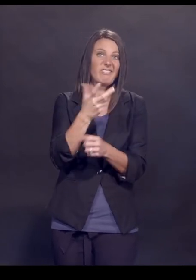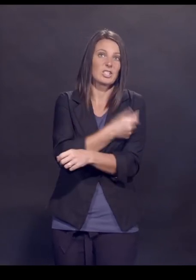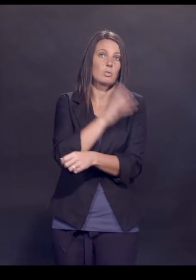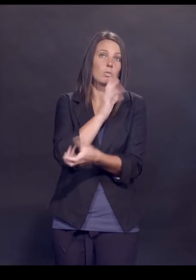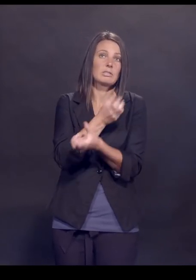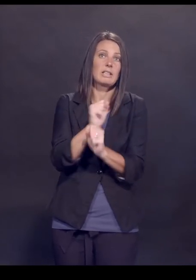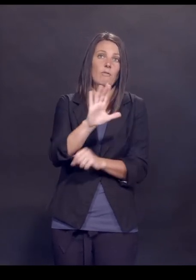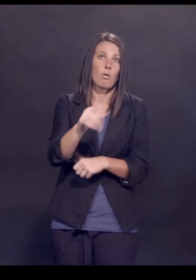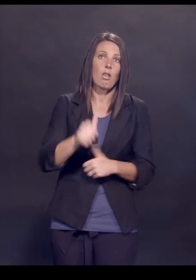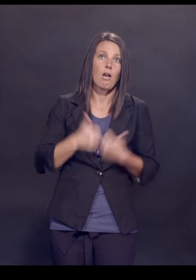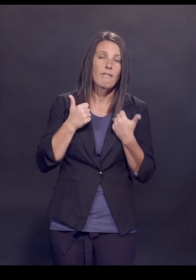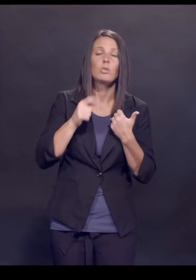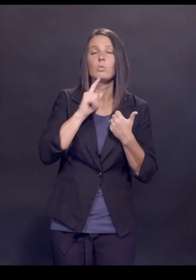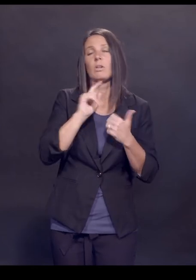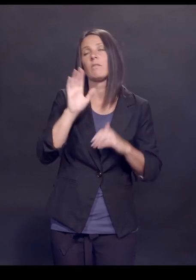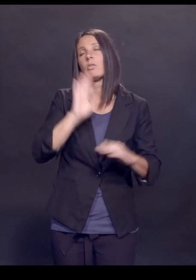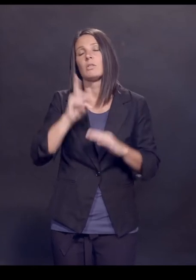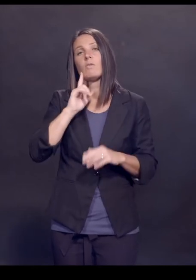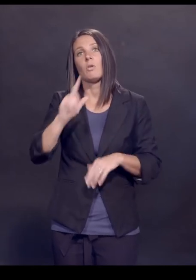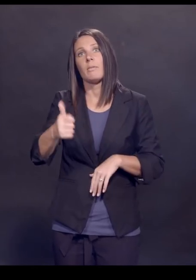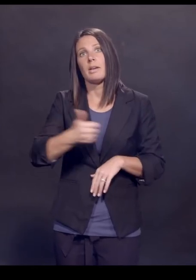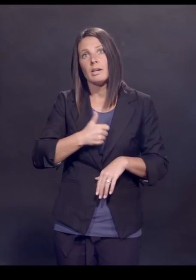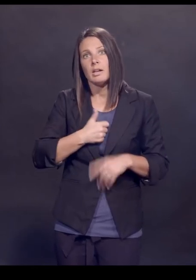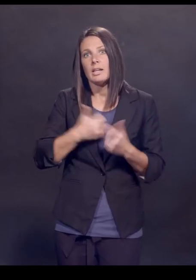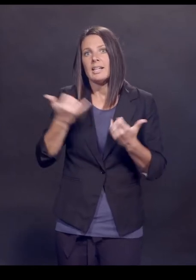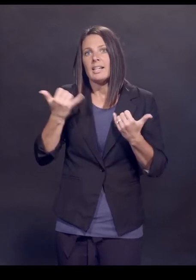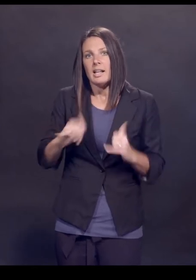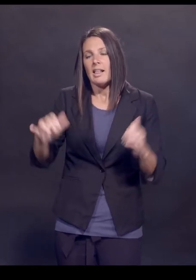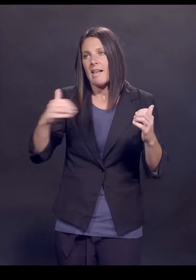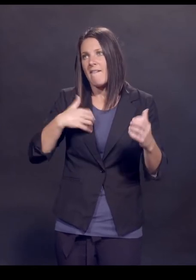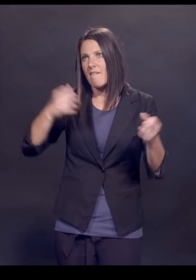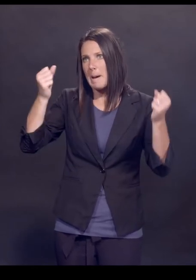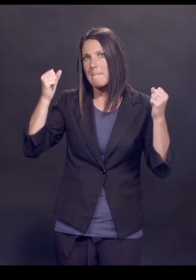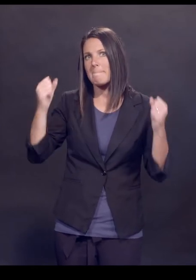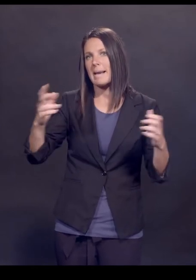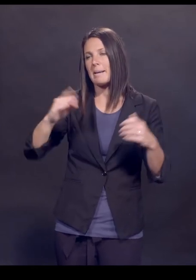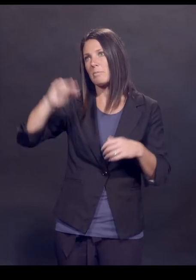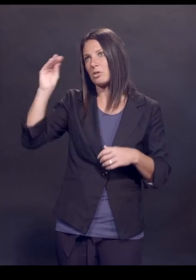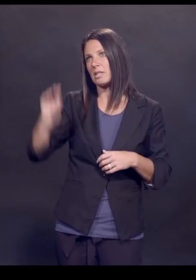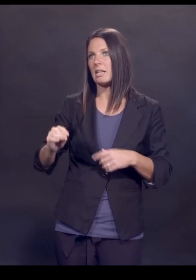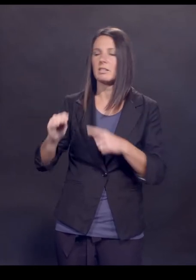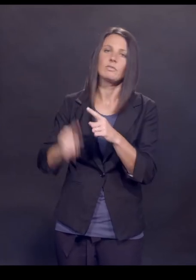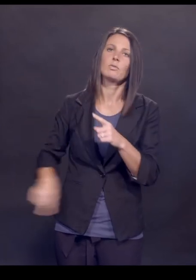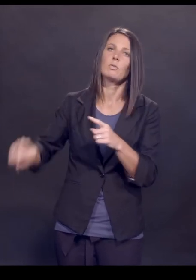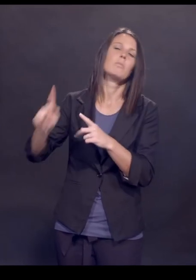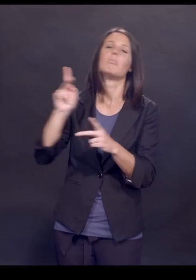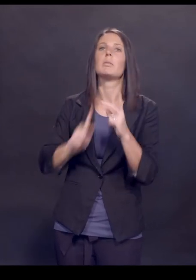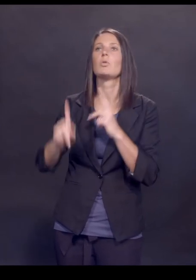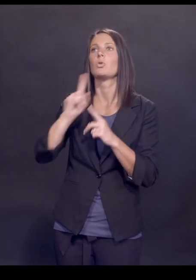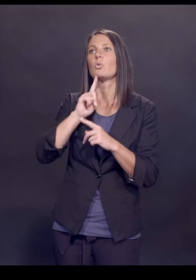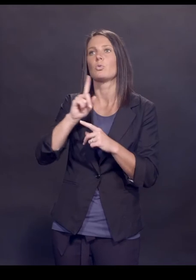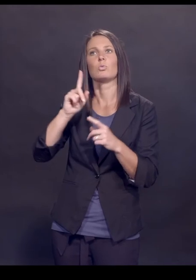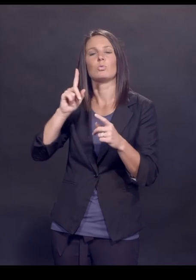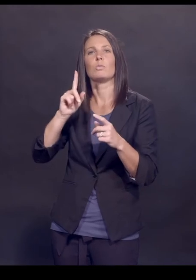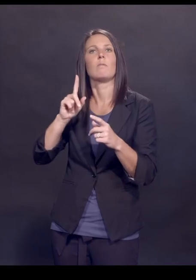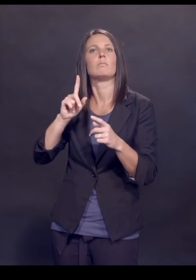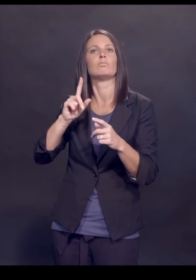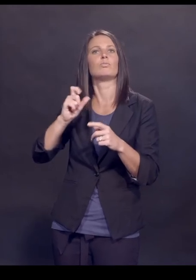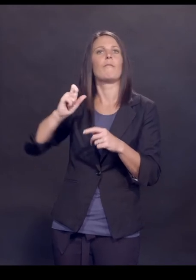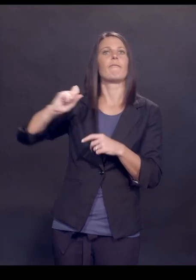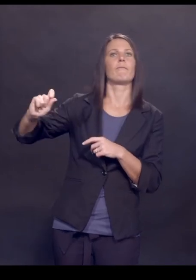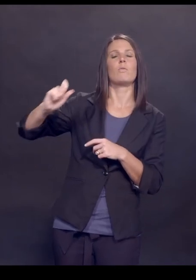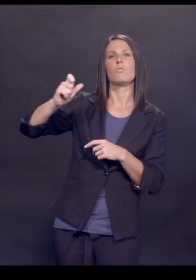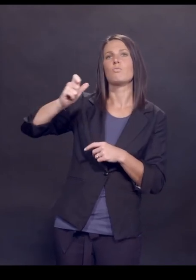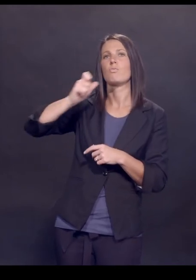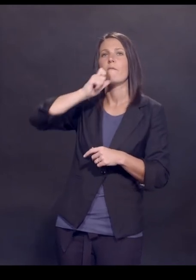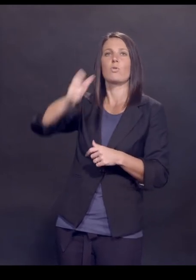very, very, very frustrating for me that there is still a substantial percentage of this population that is choosing not to get a vaccine that not only